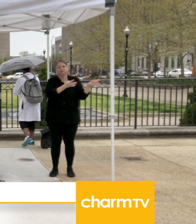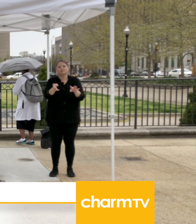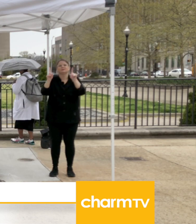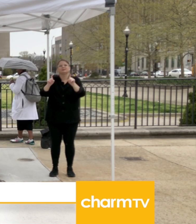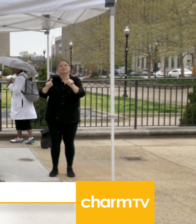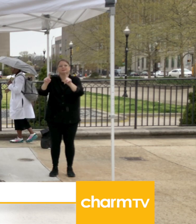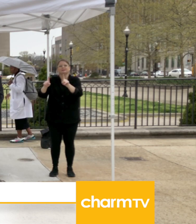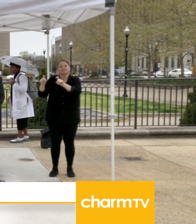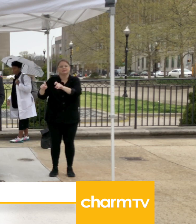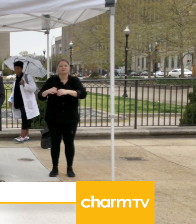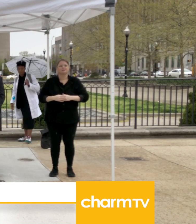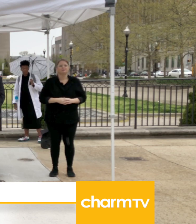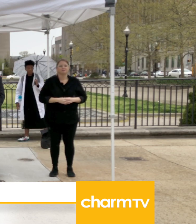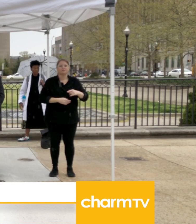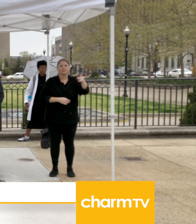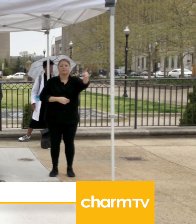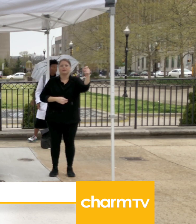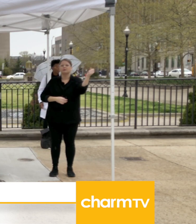I can't hear you.